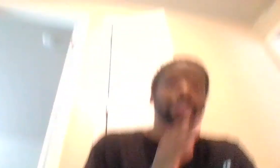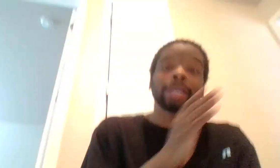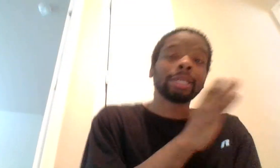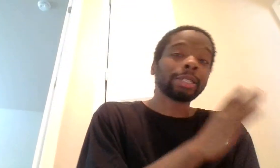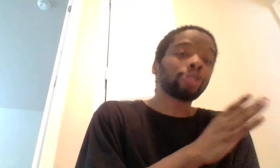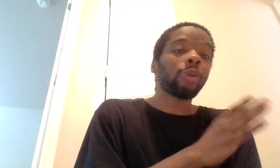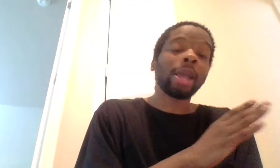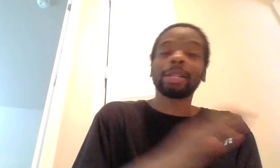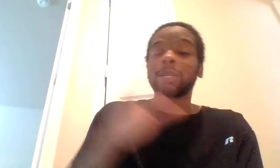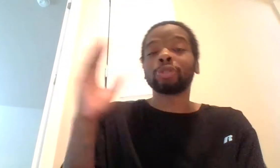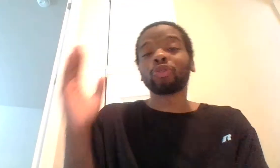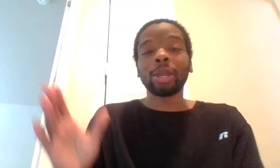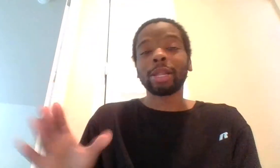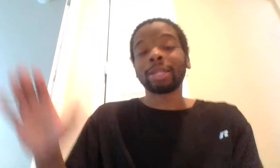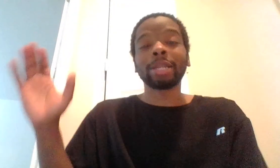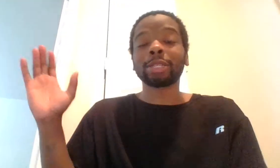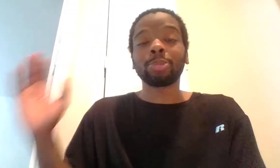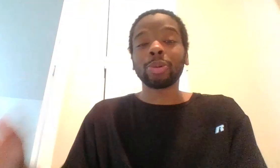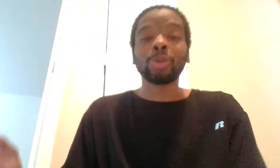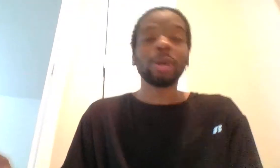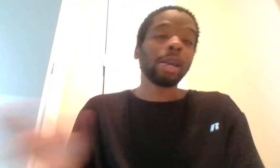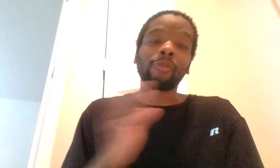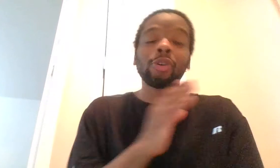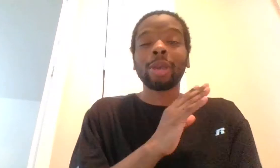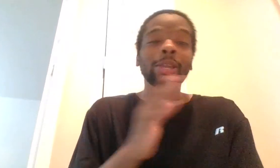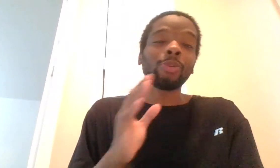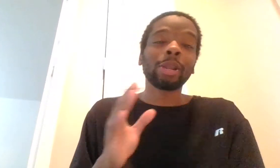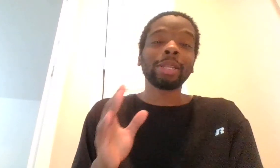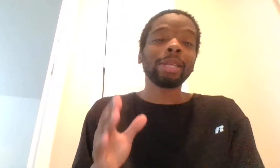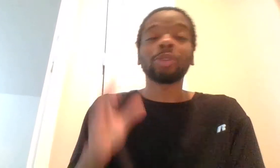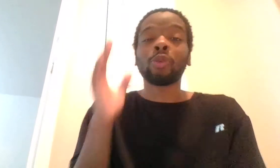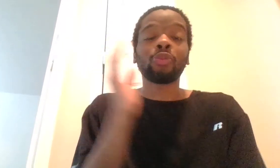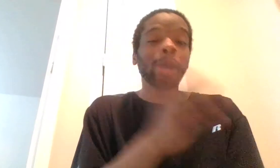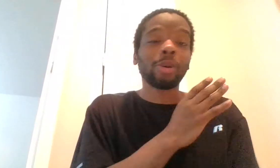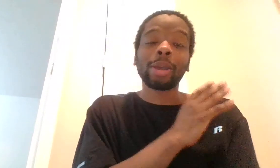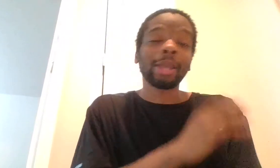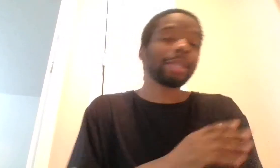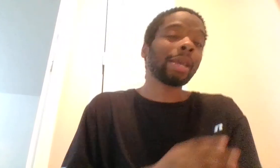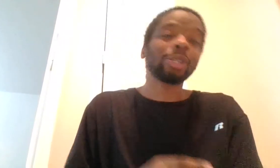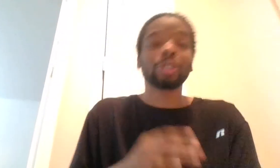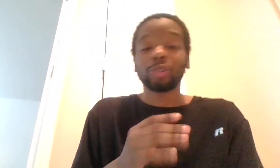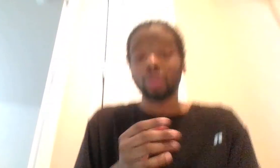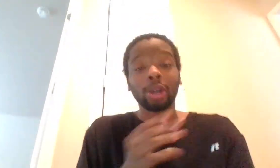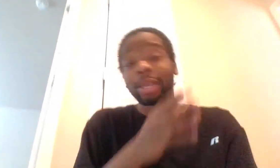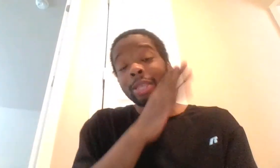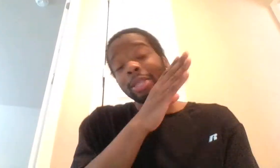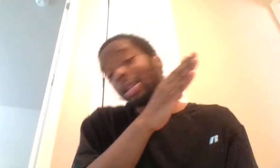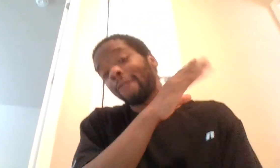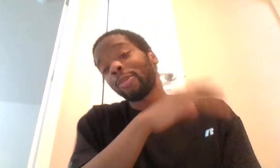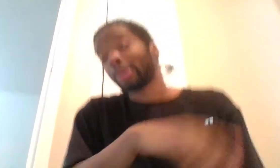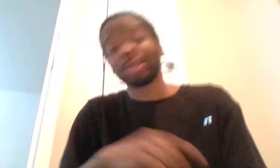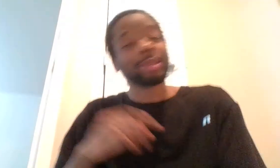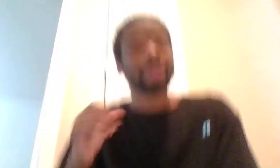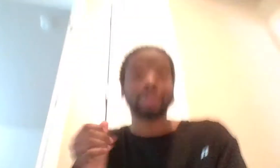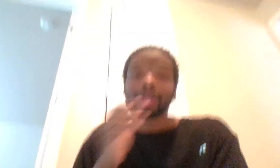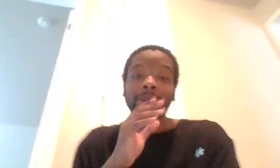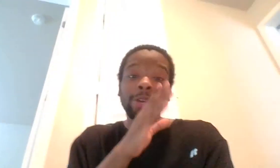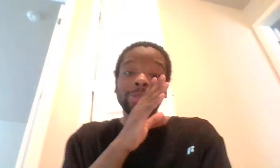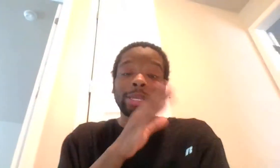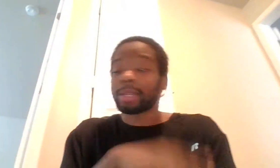say there's gray, there's green, then there's blue. If you're on any one of these, or red, or anything else, you are getting the death penalty. That's that.